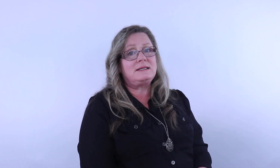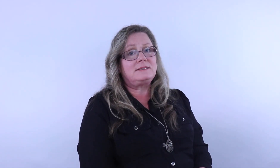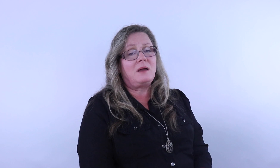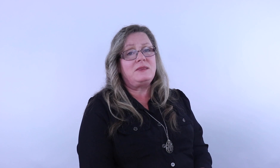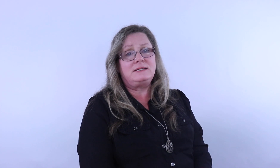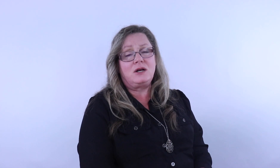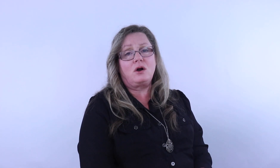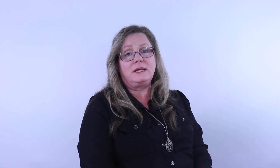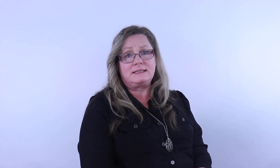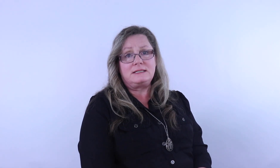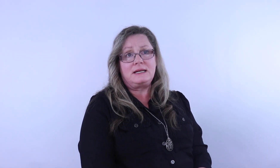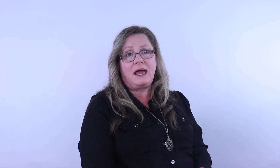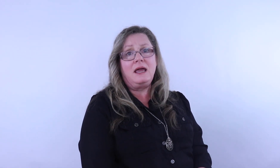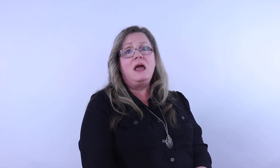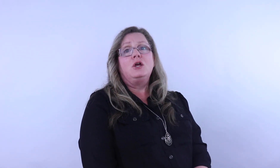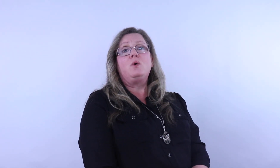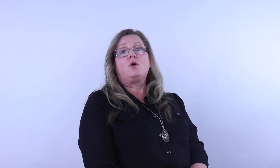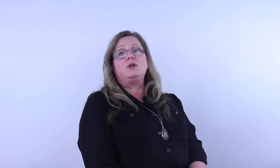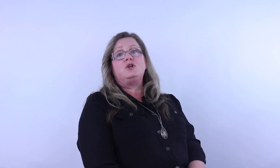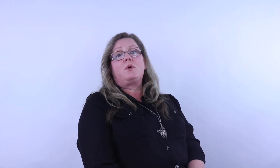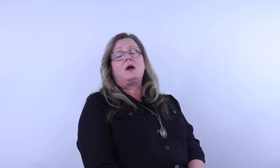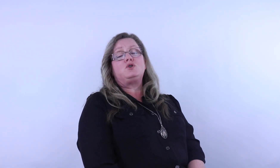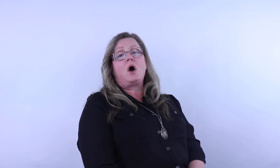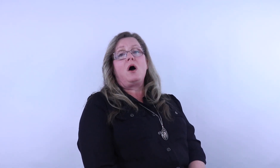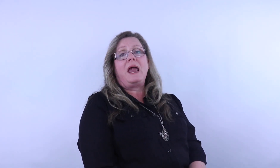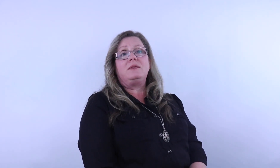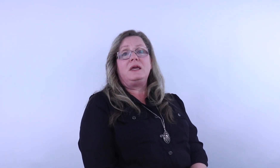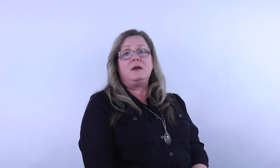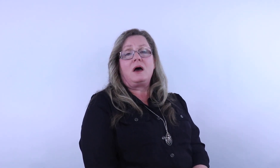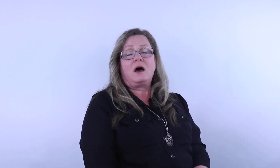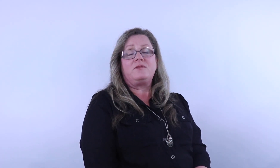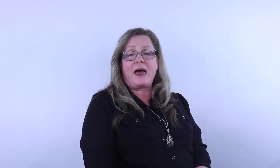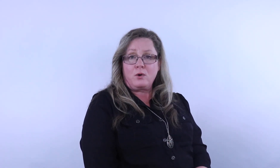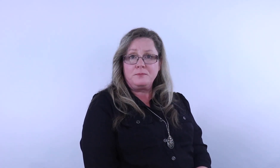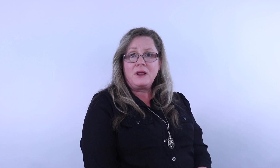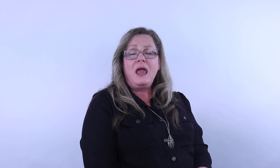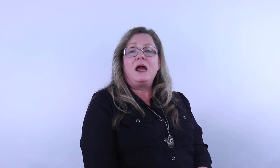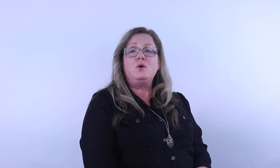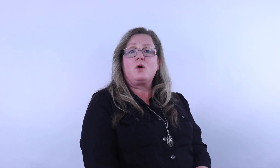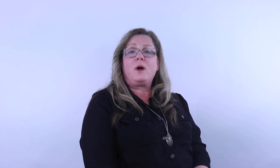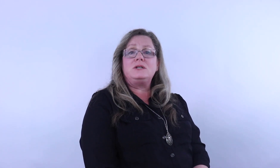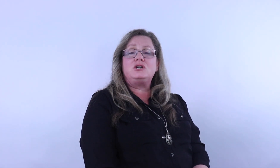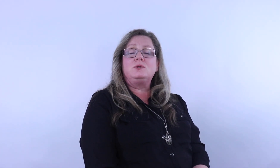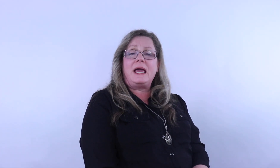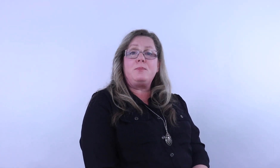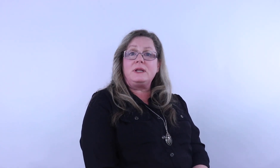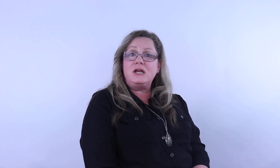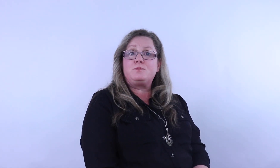assignment that's in our lesson today. You are going to draw the flower and you are going to label each